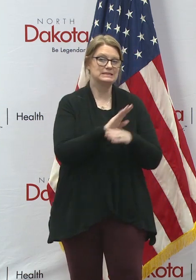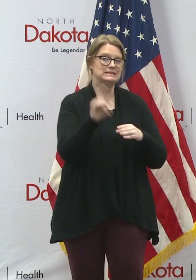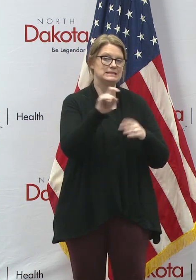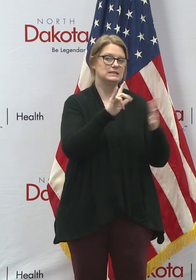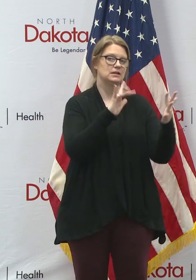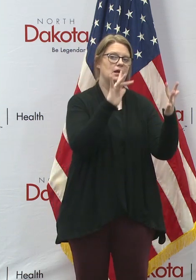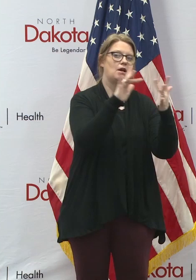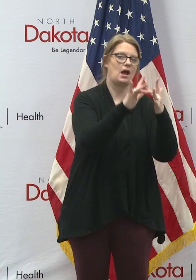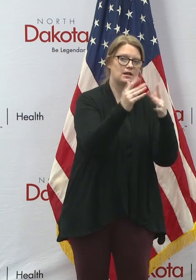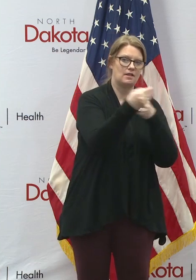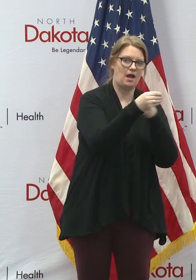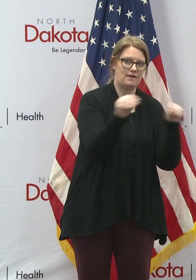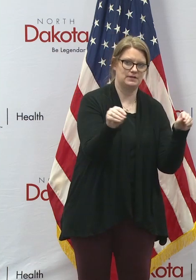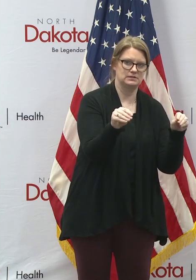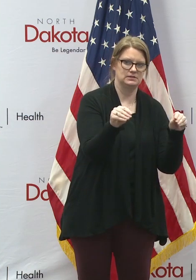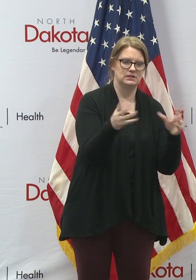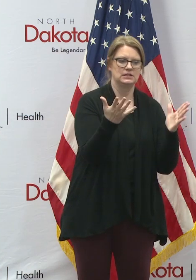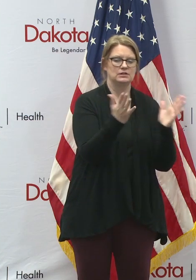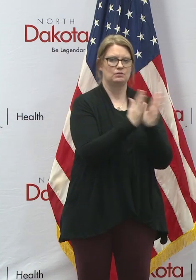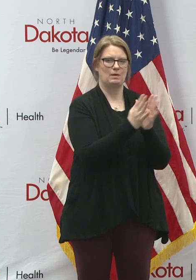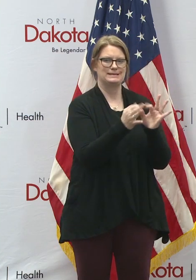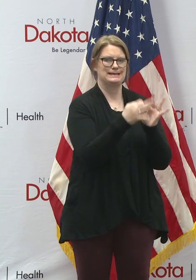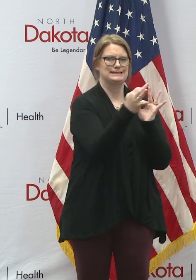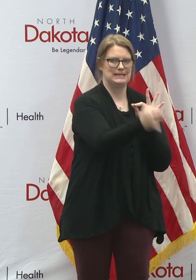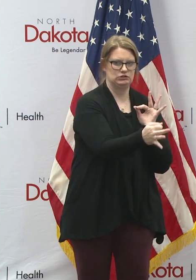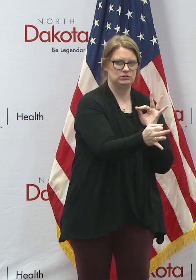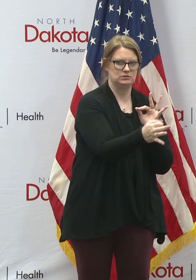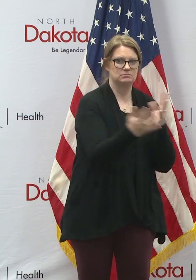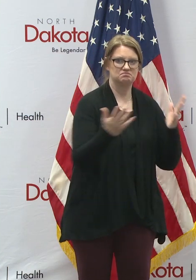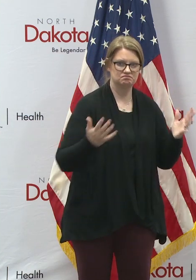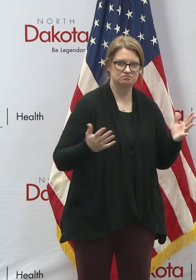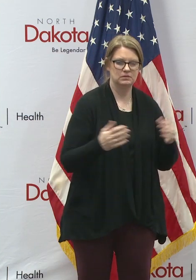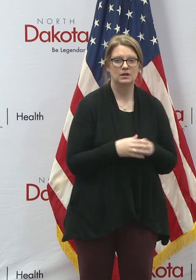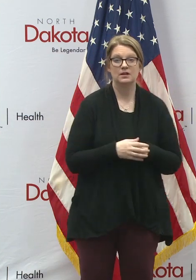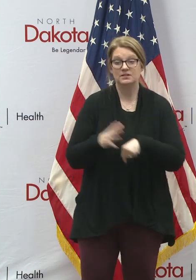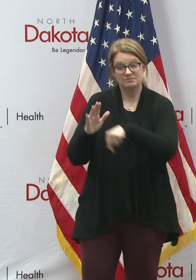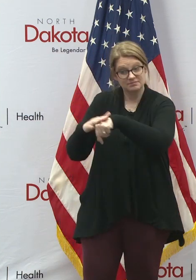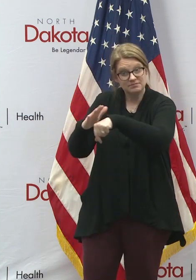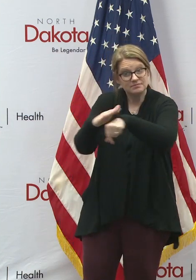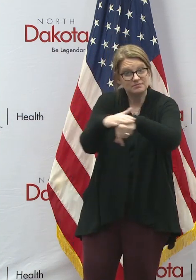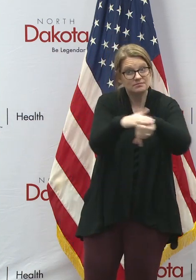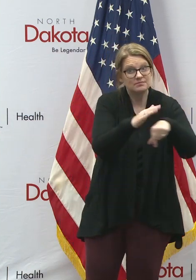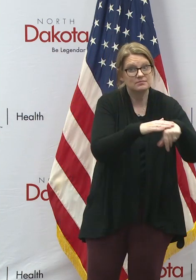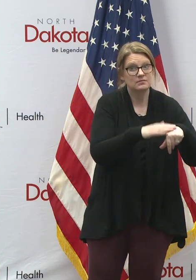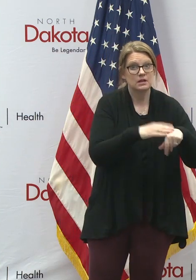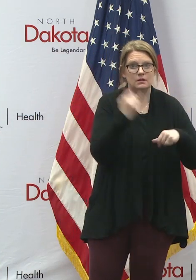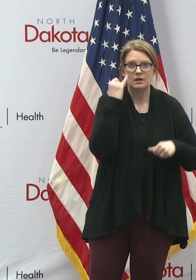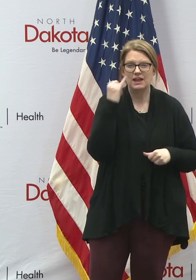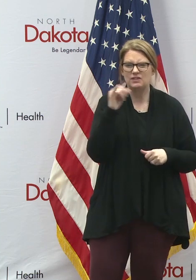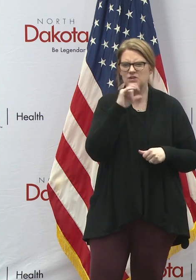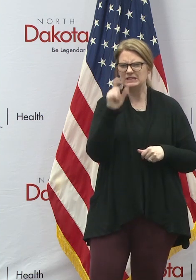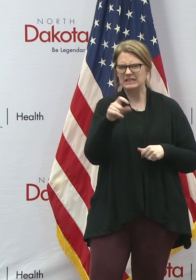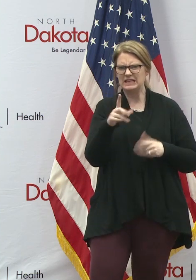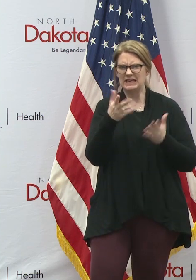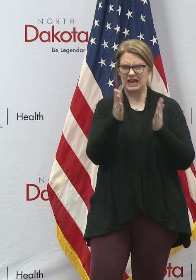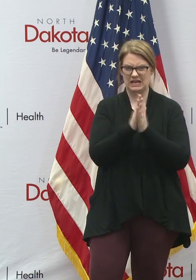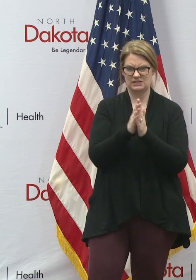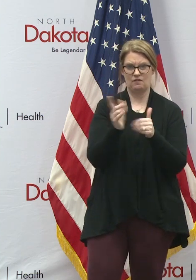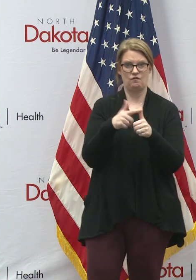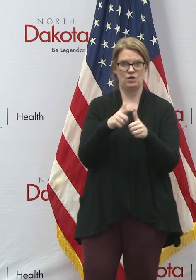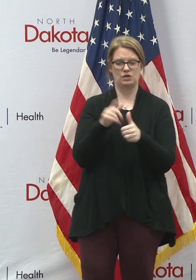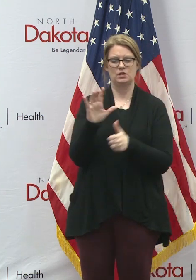our office to request those extensions. I advise taxpayers who are looking for answers to first go to the COVID